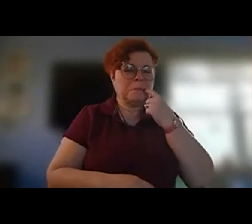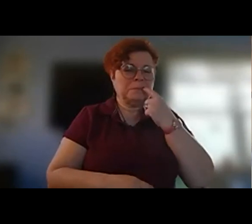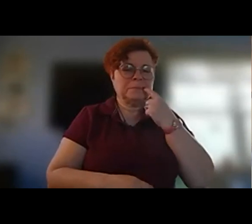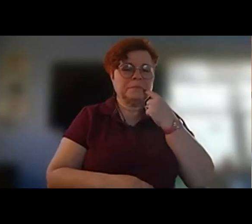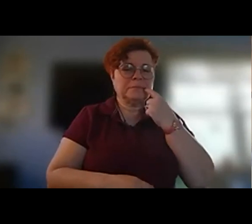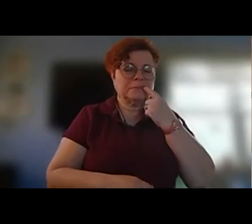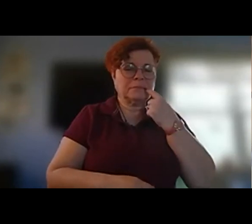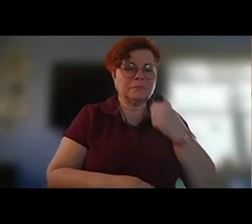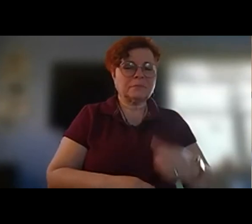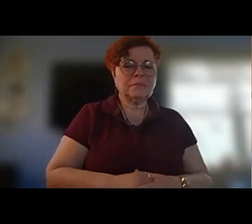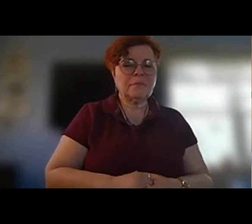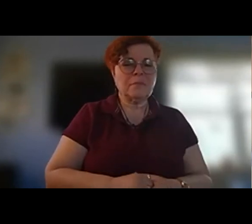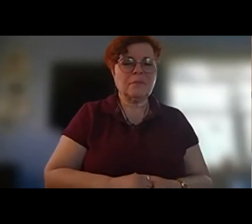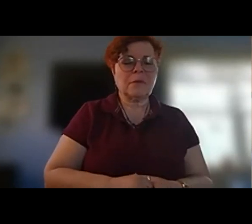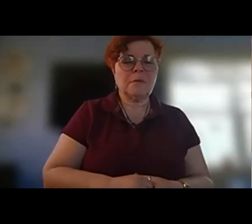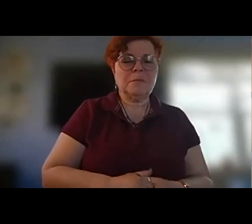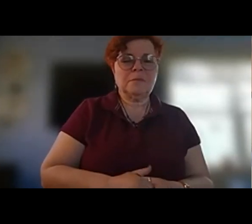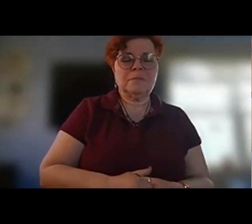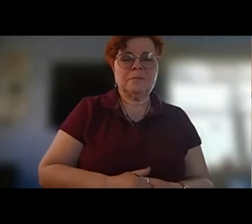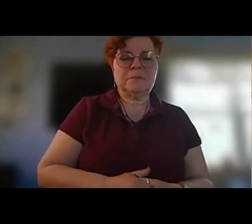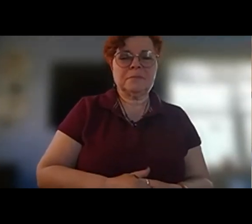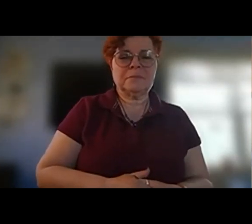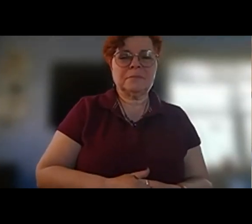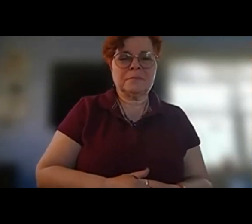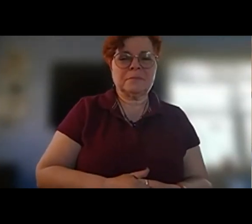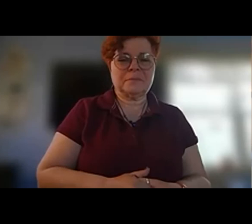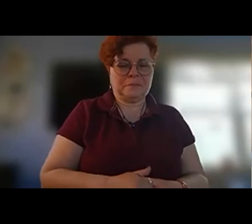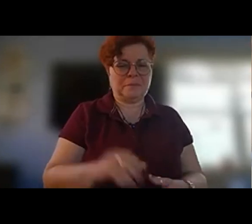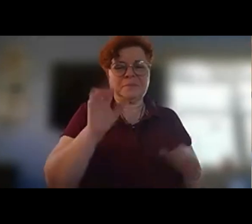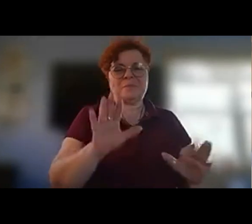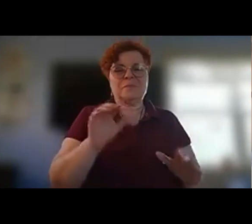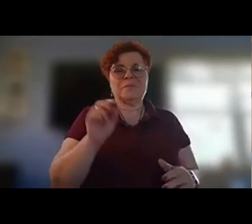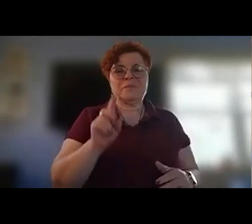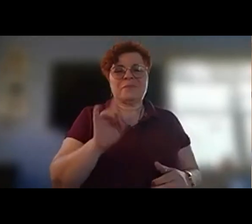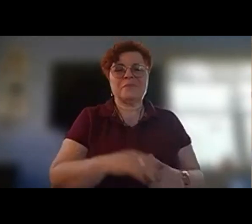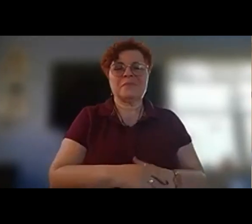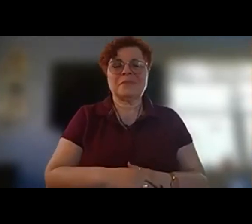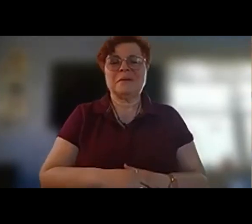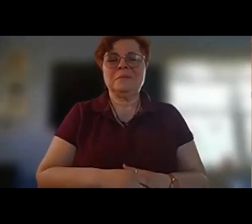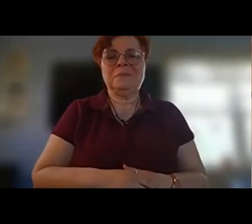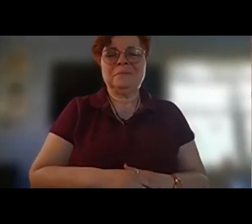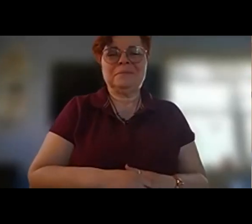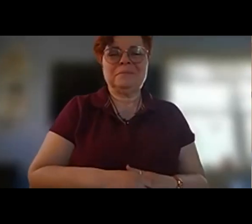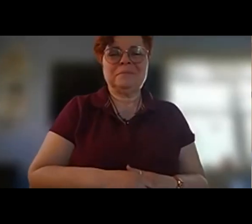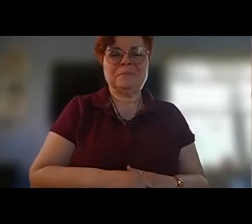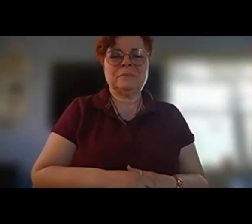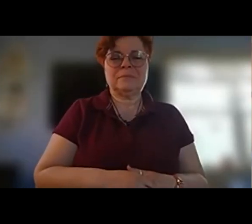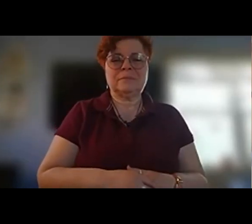or my husband will no he did why where's my mute button damn it